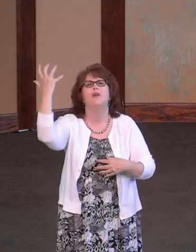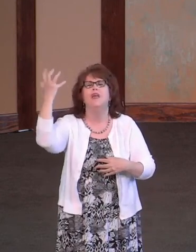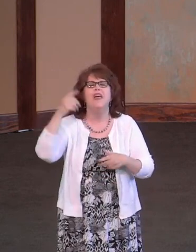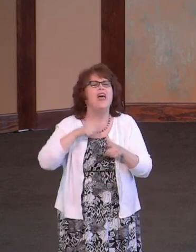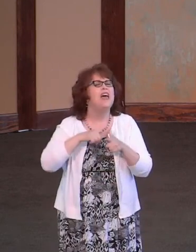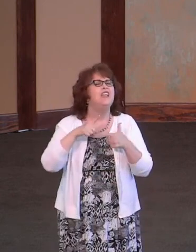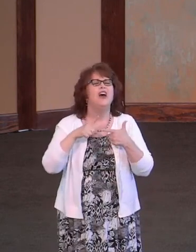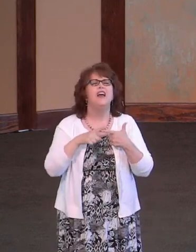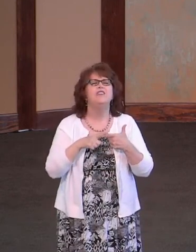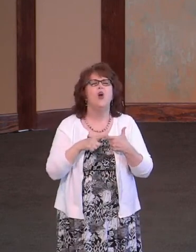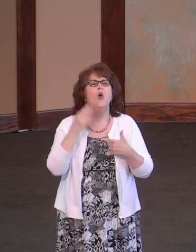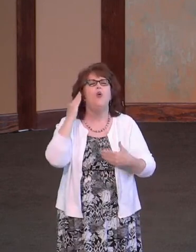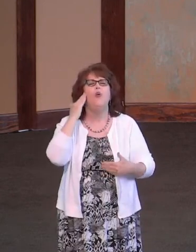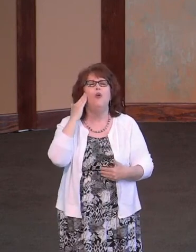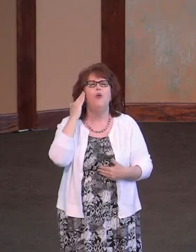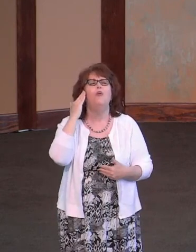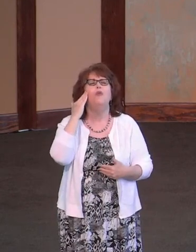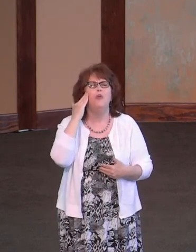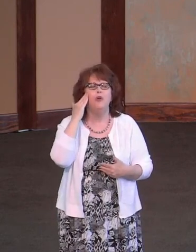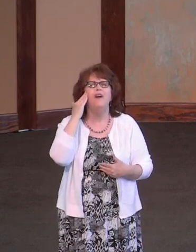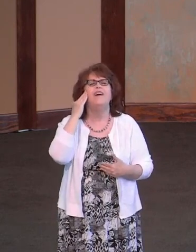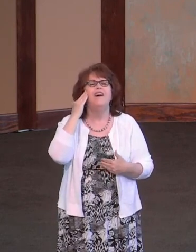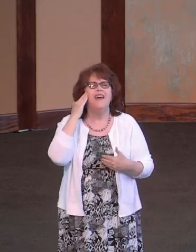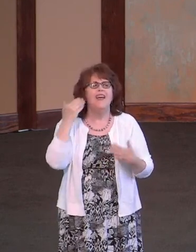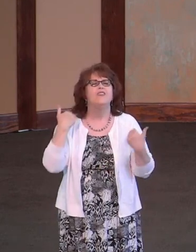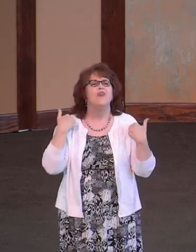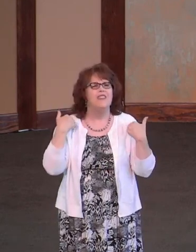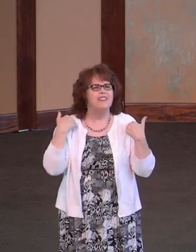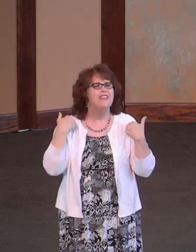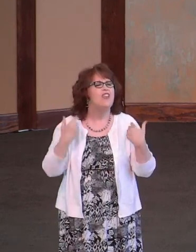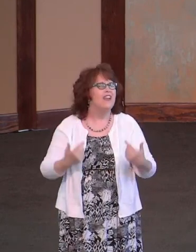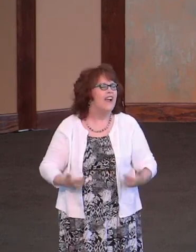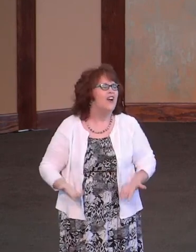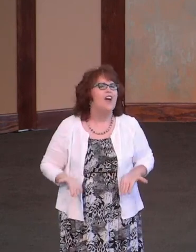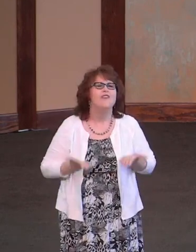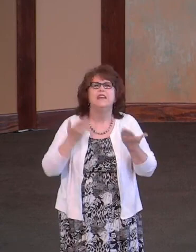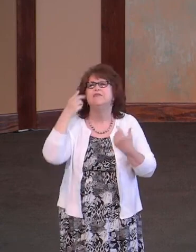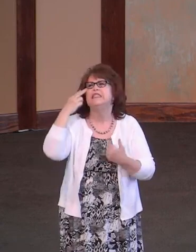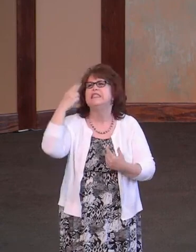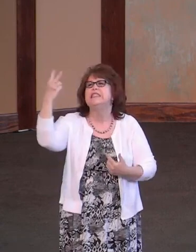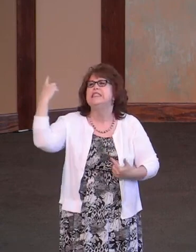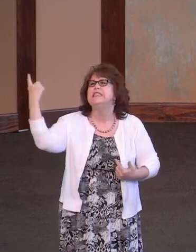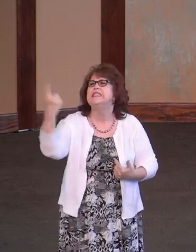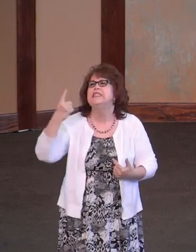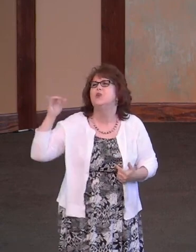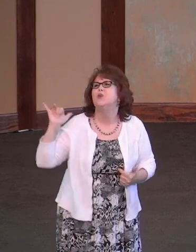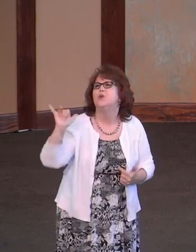And then I know I've glimpsed eternity.